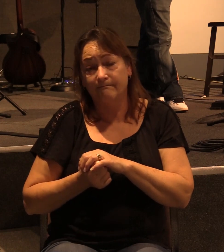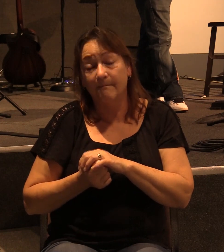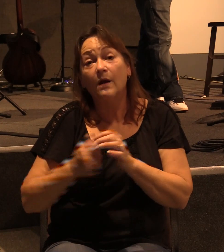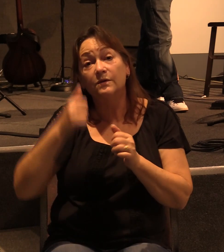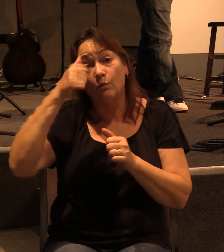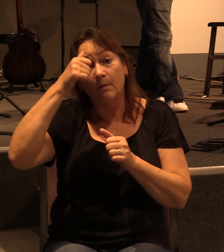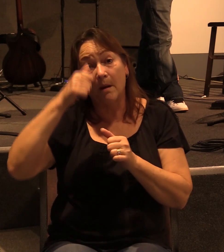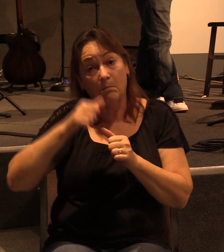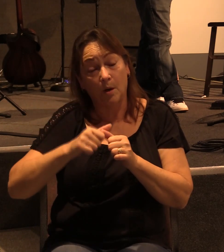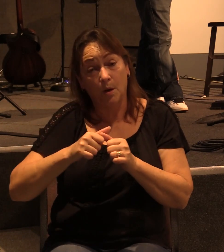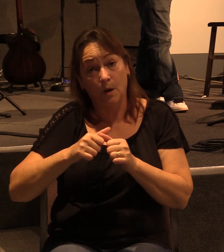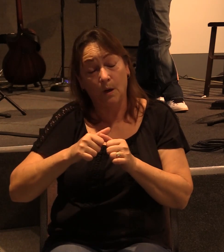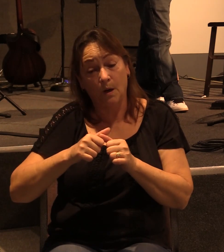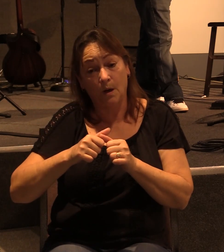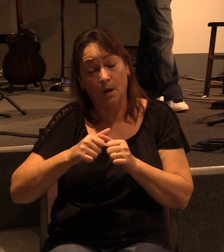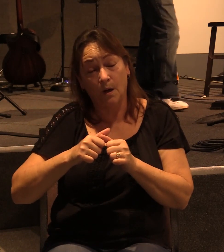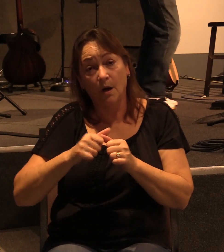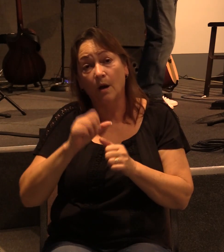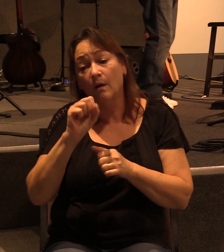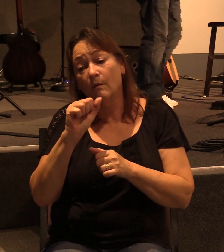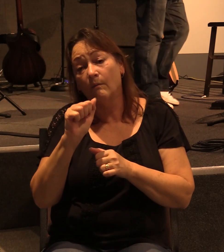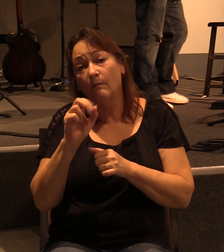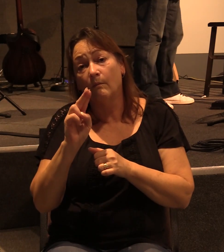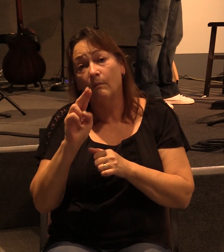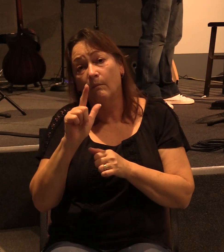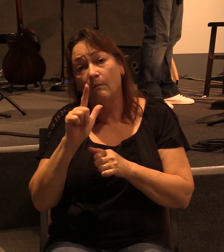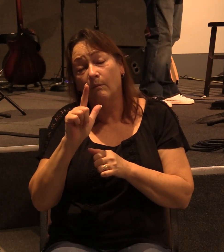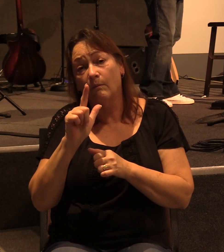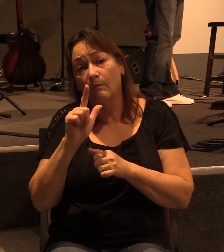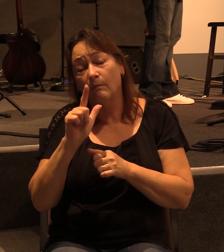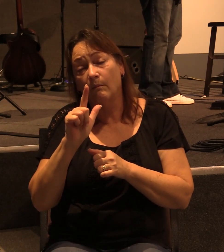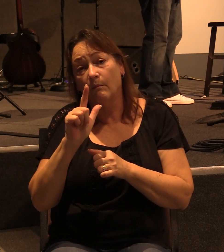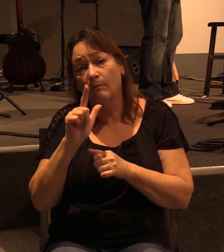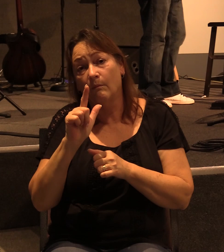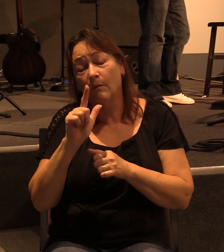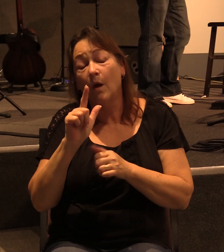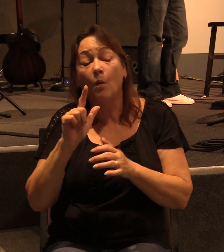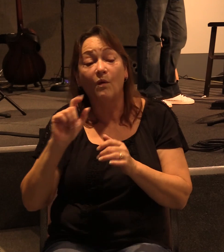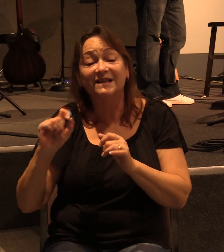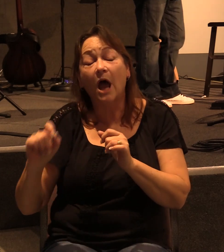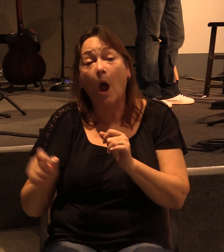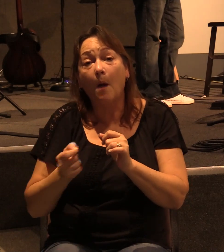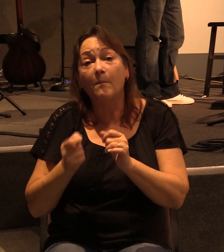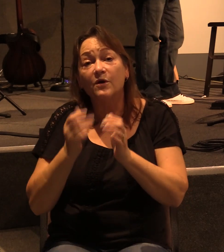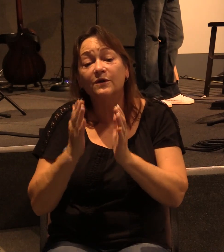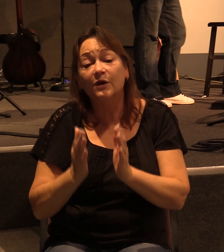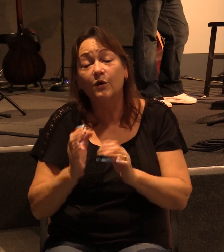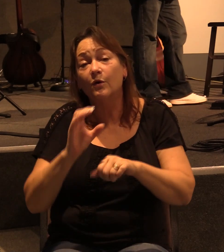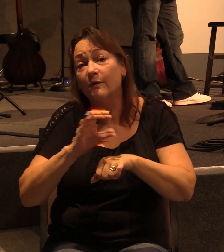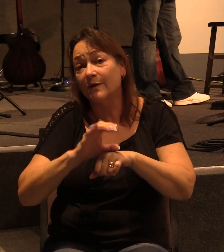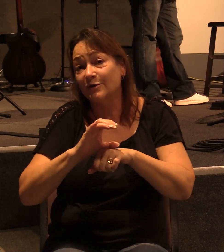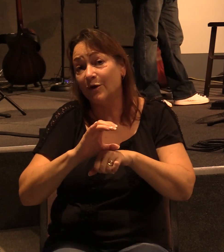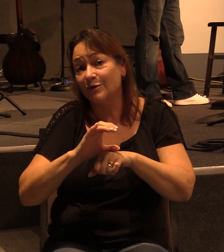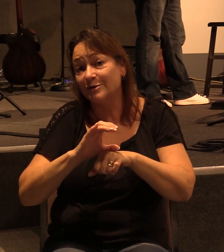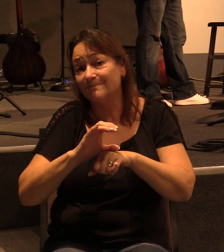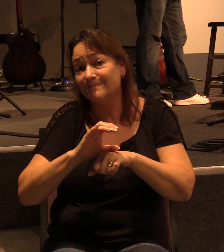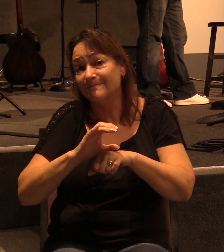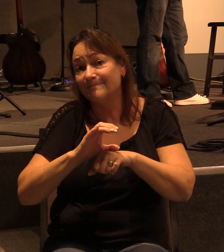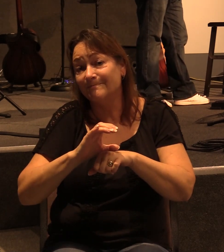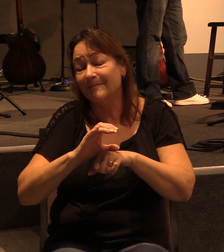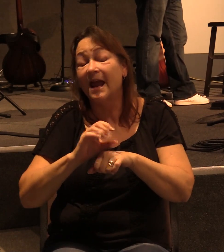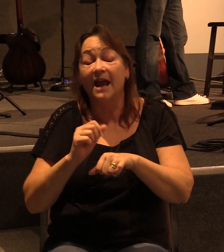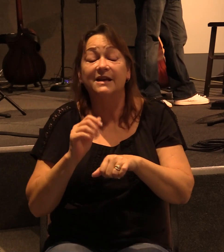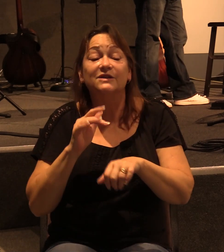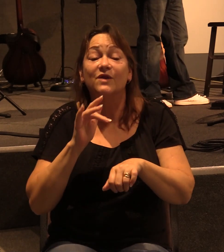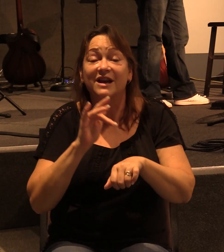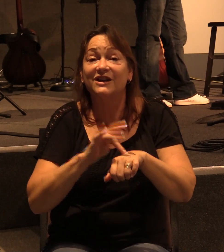So remember, Saul was a persecutor of the church. And he's going to touch